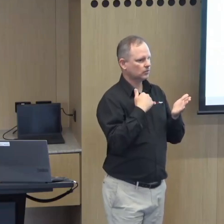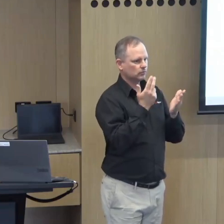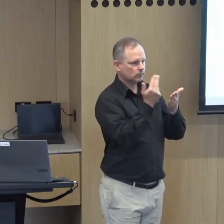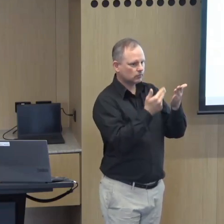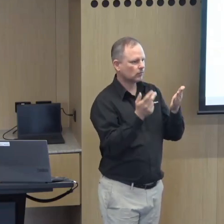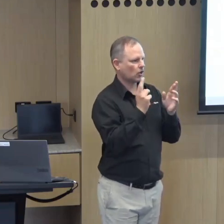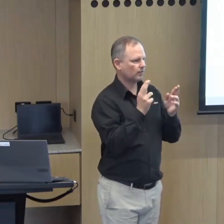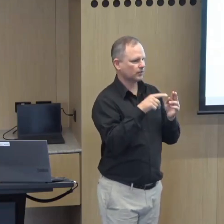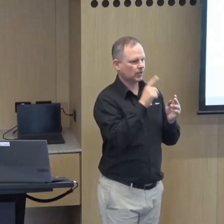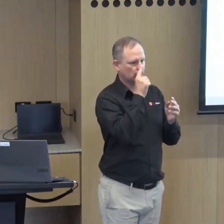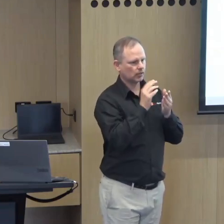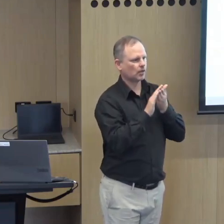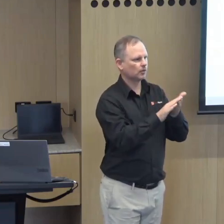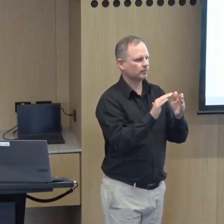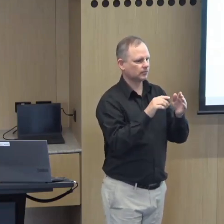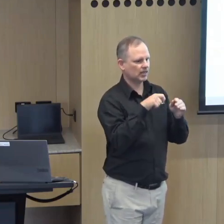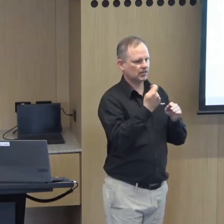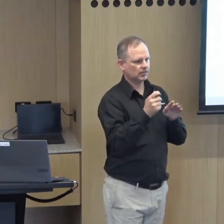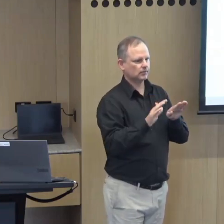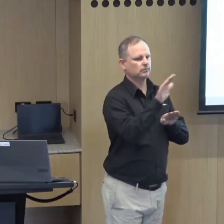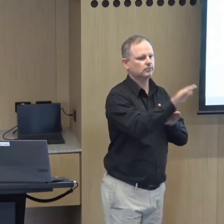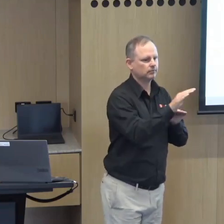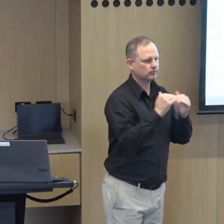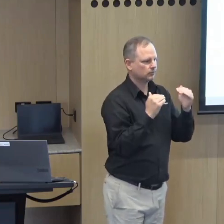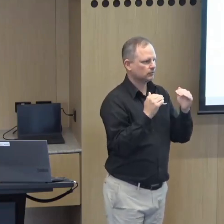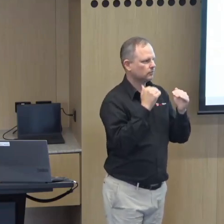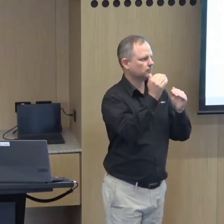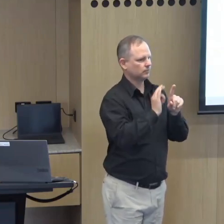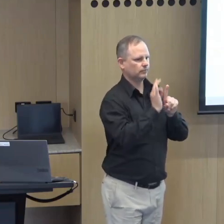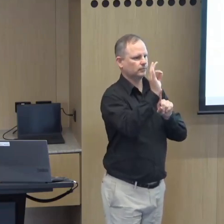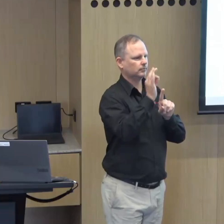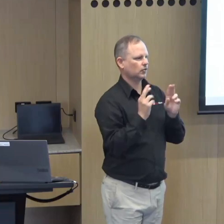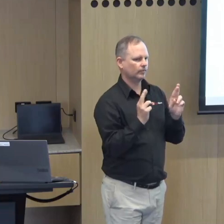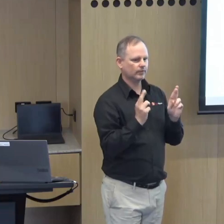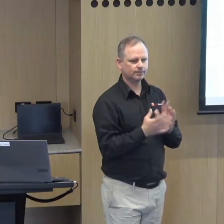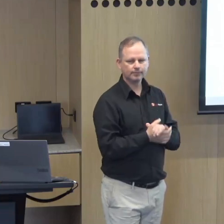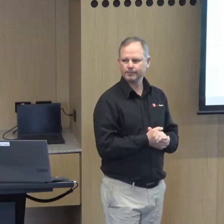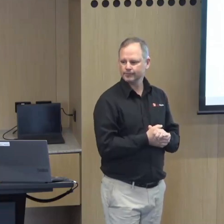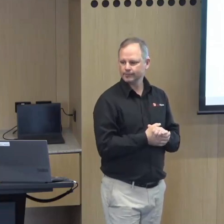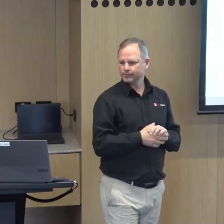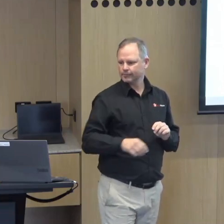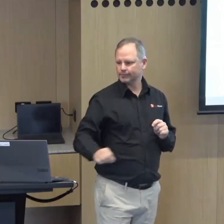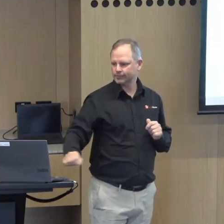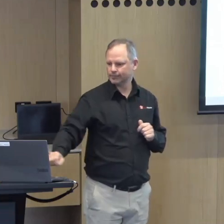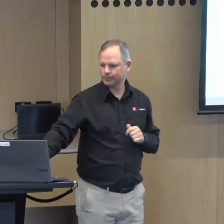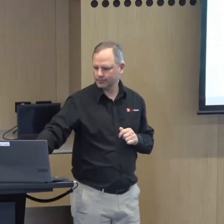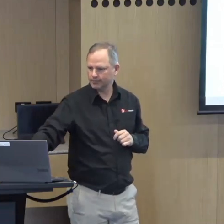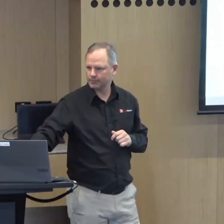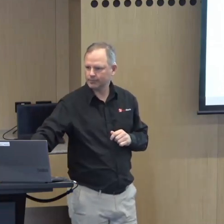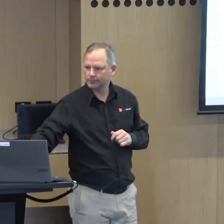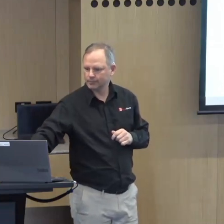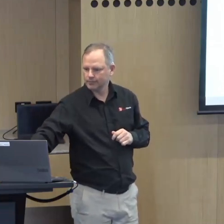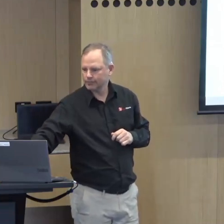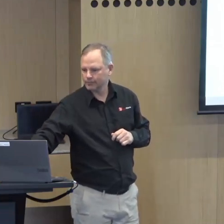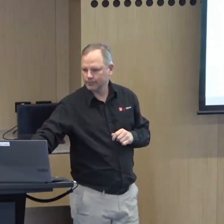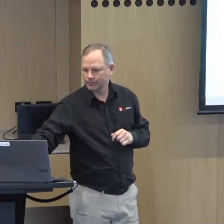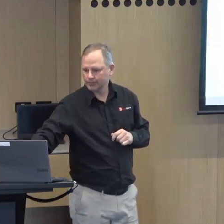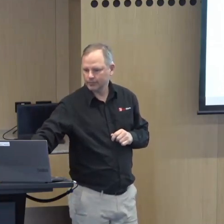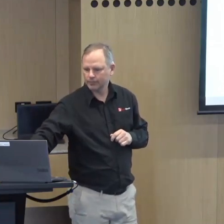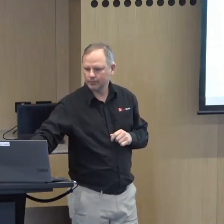essentially led us to be where we are here today, and they've really taken some great steps, and hopefully we can pay